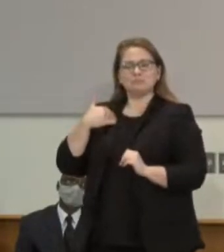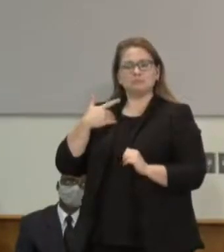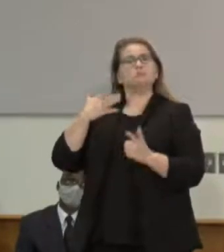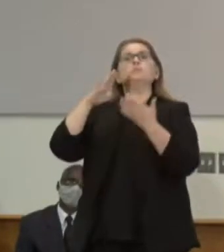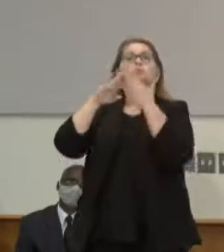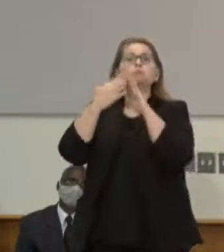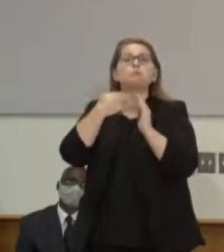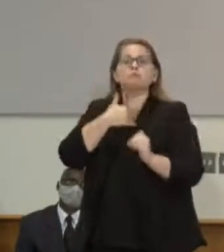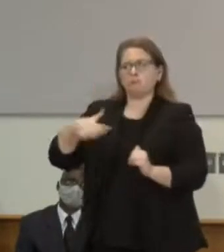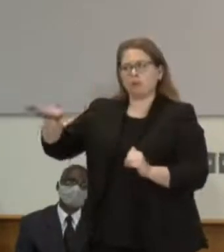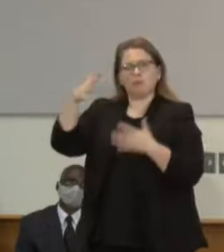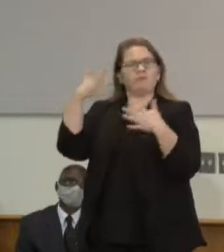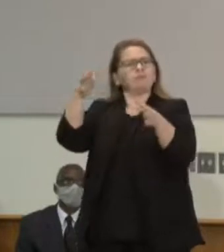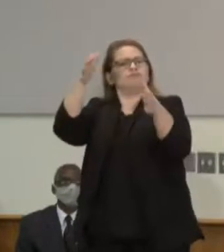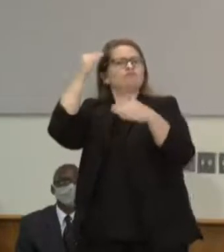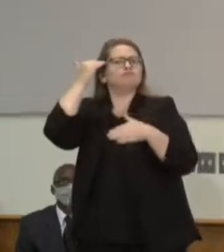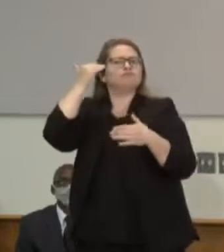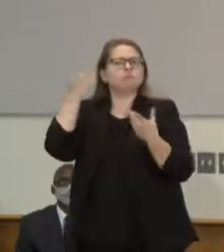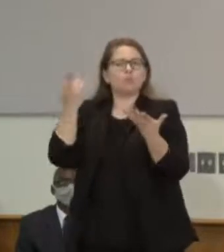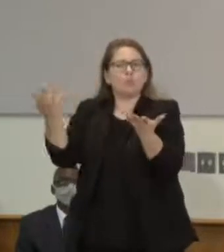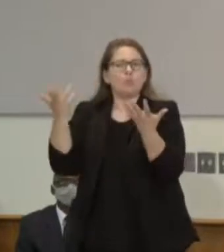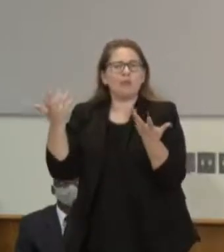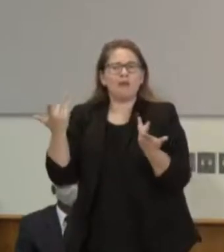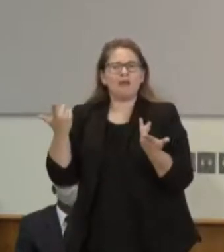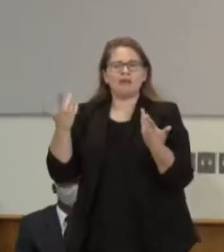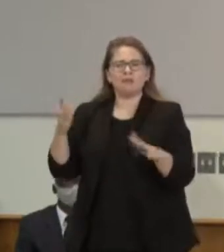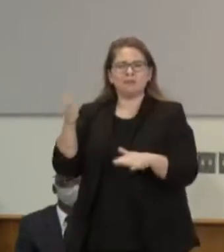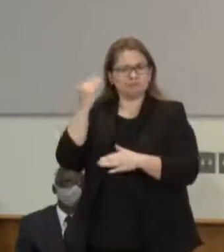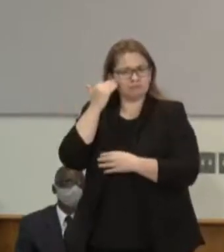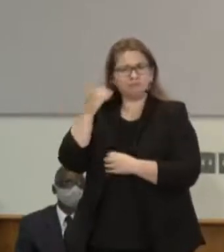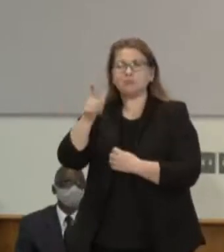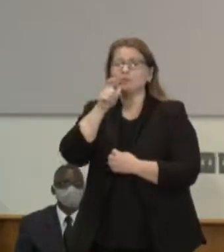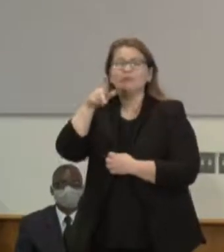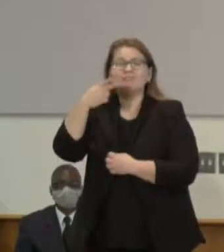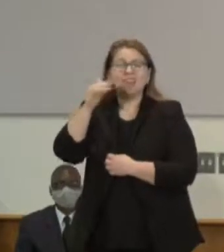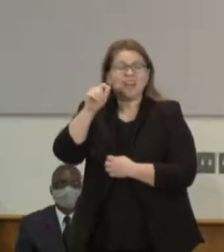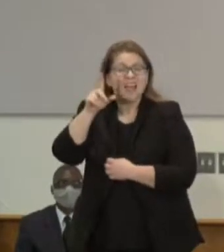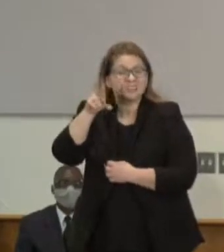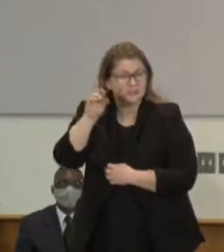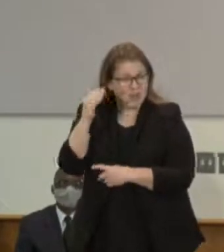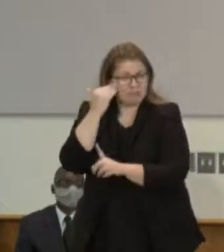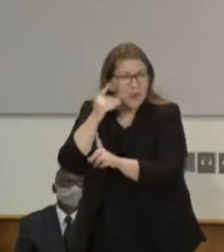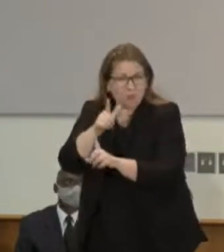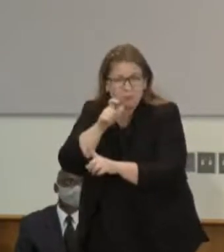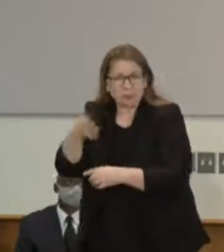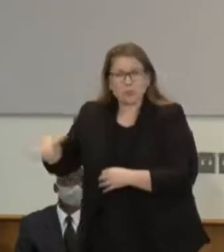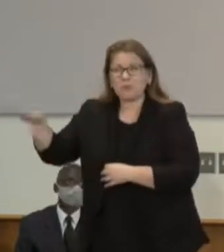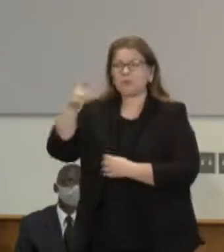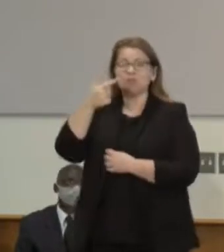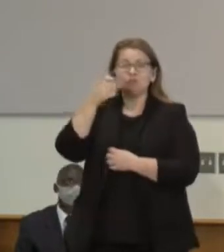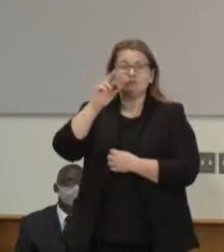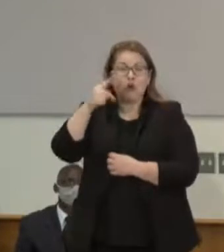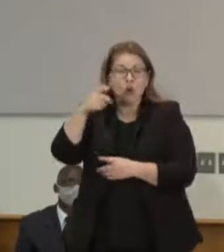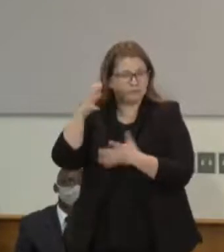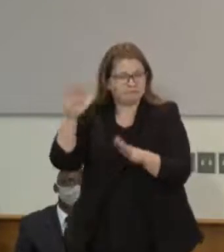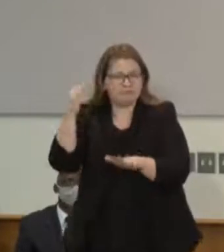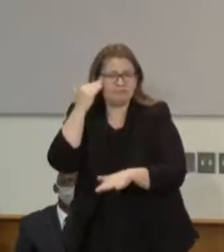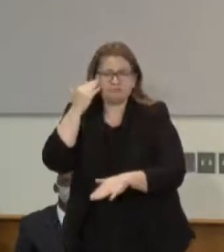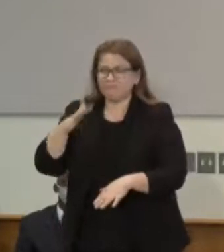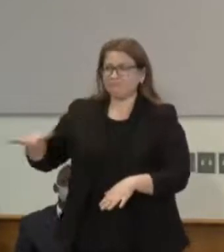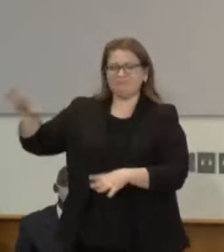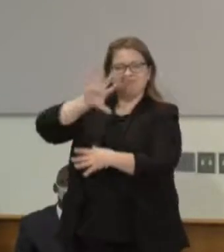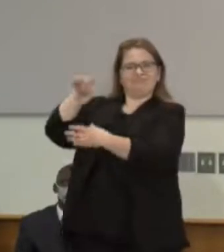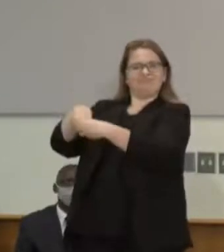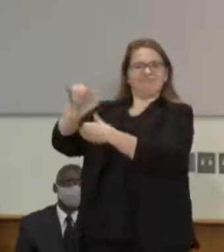know Philando, who knew George? How do we do that? I think that's what the people are asking us to do. And if we can create